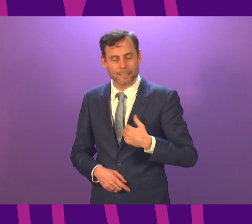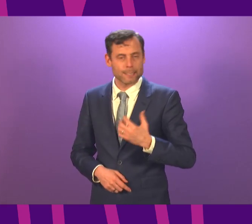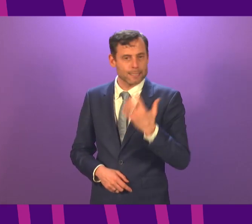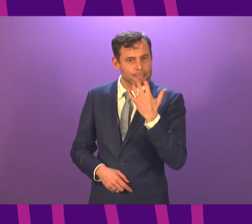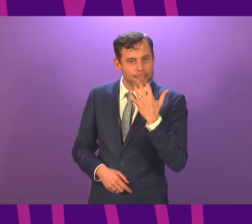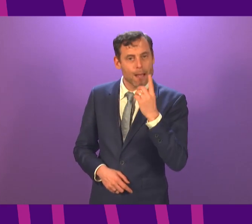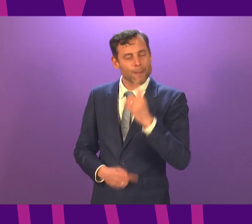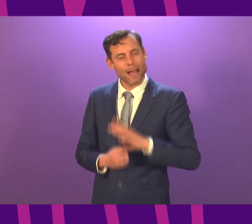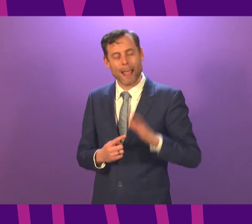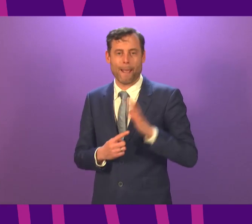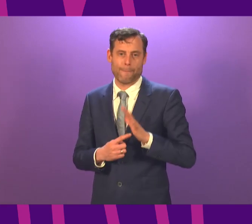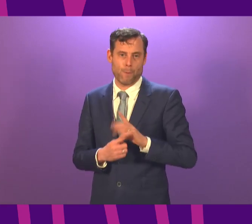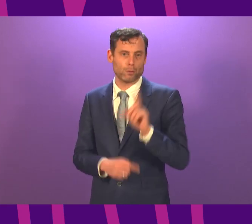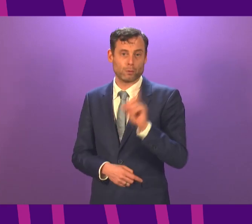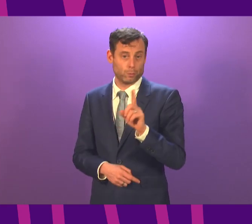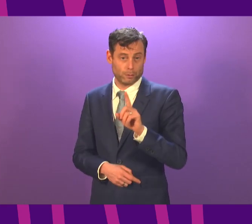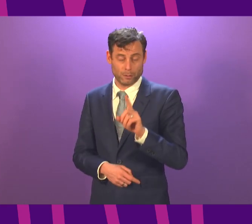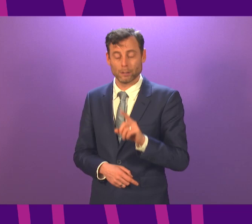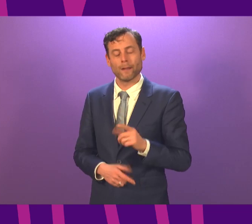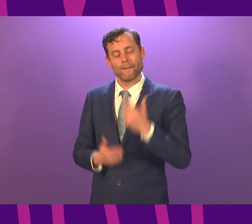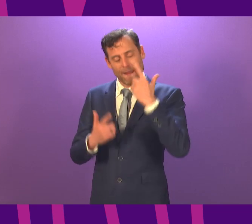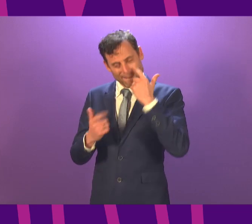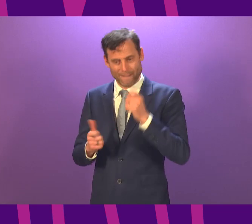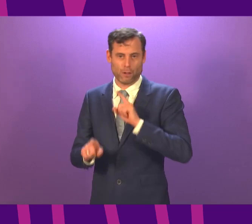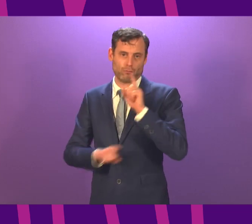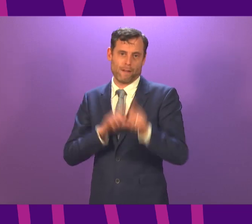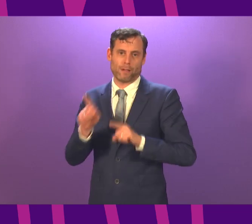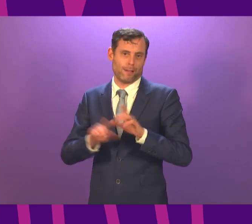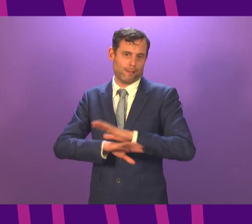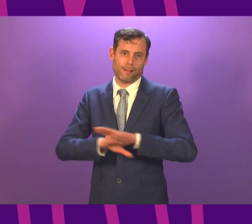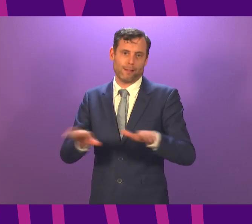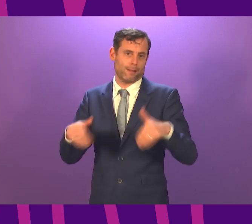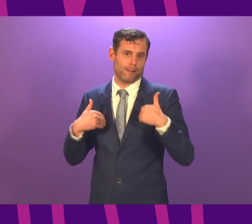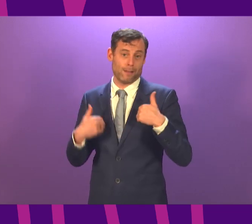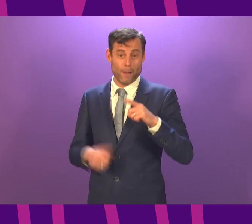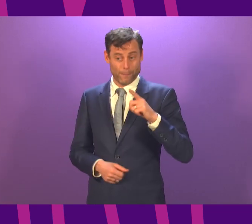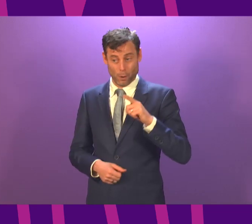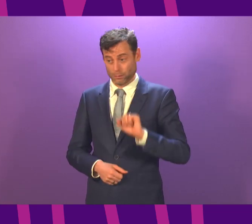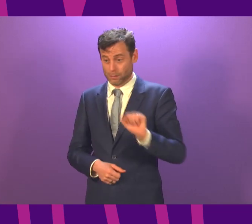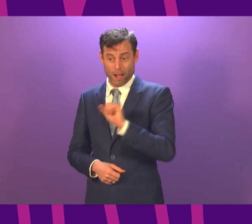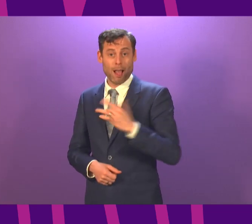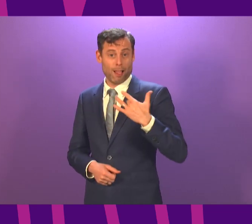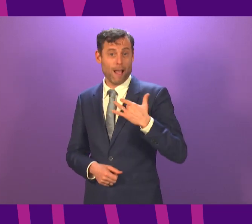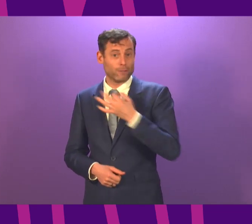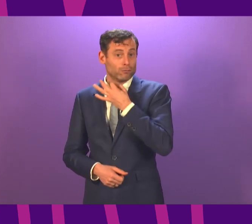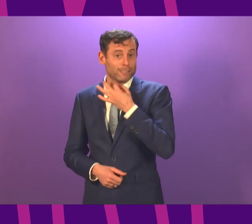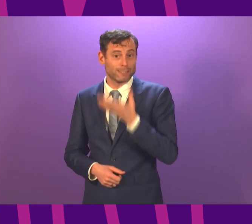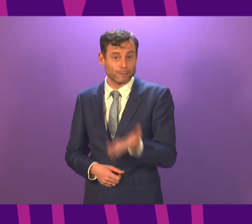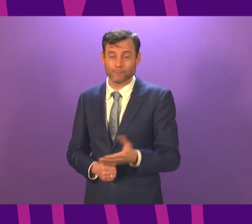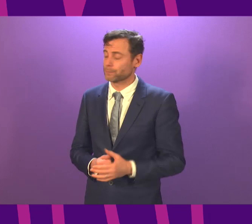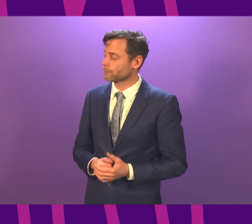important that it's been at any time since last spring that we abide by all of these restrictions because lies literally are depending on it.